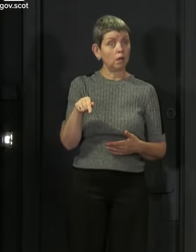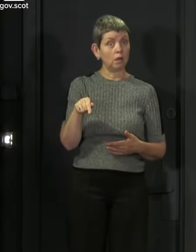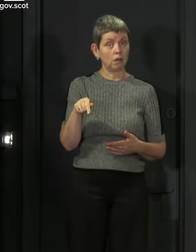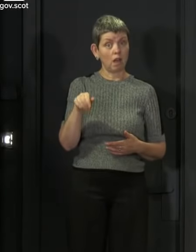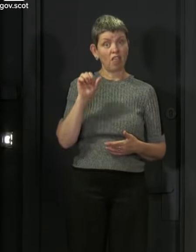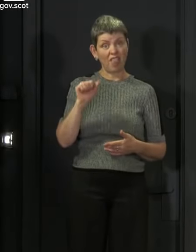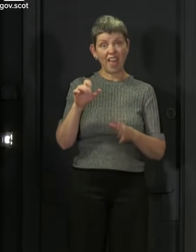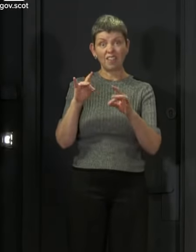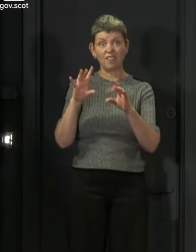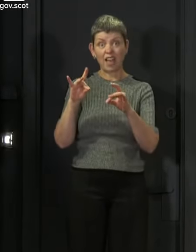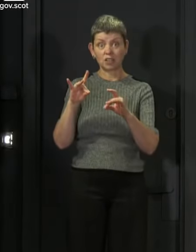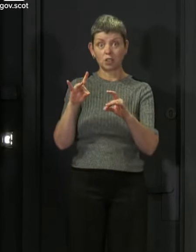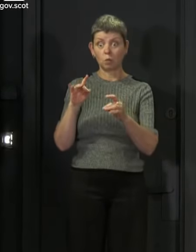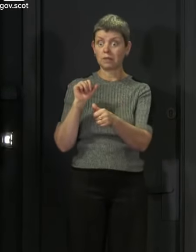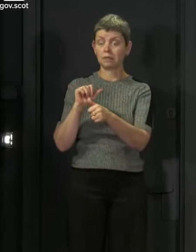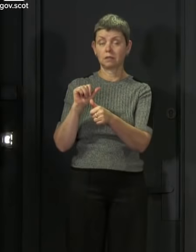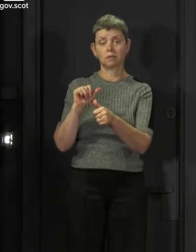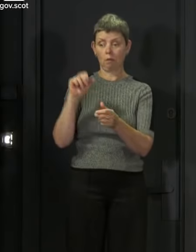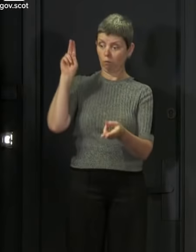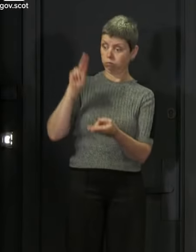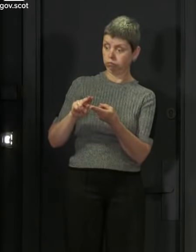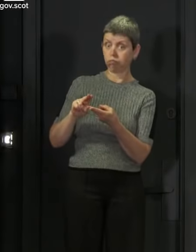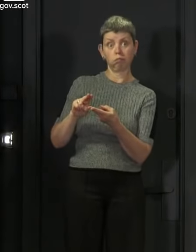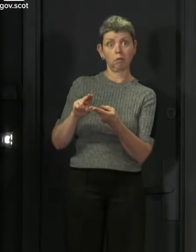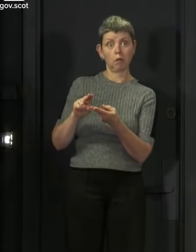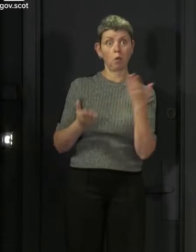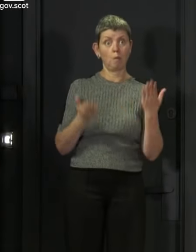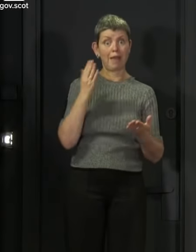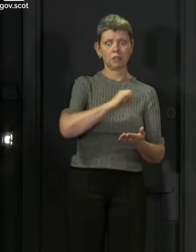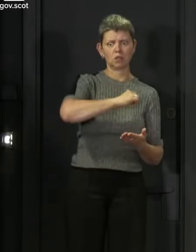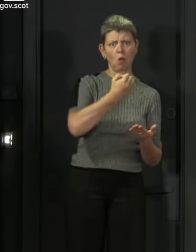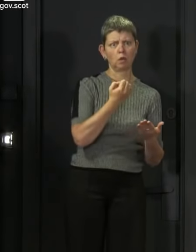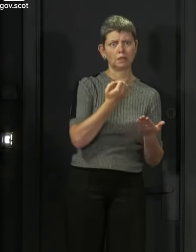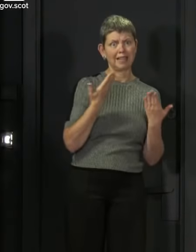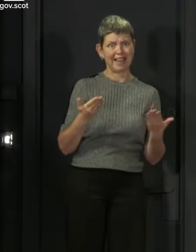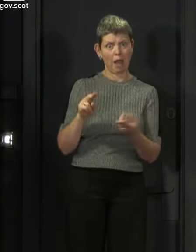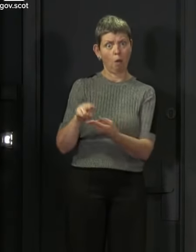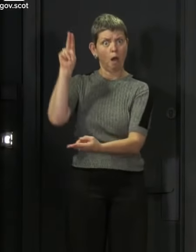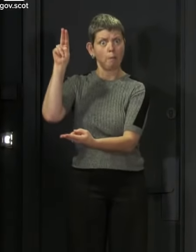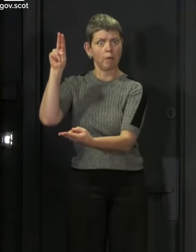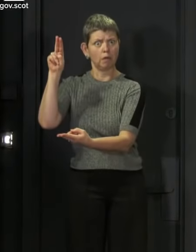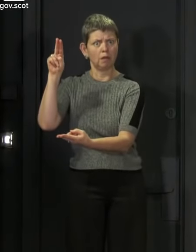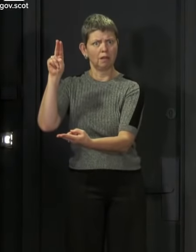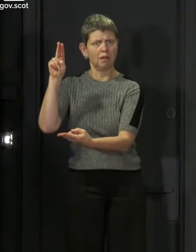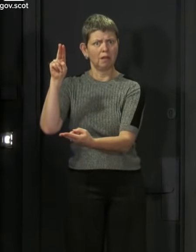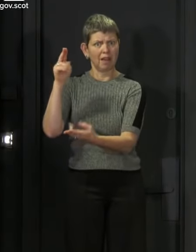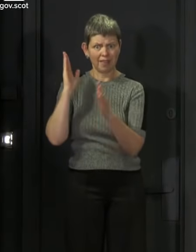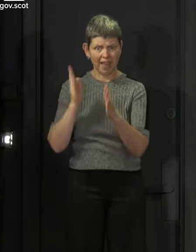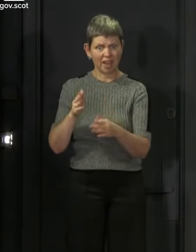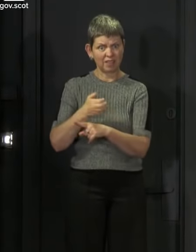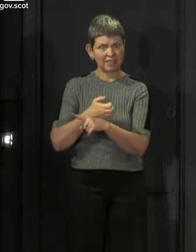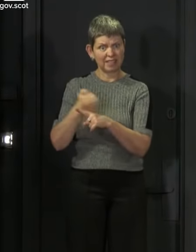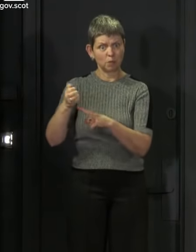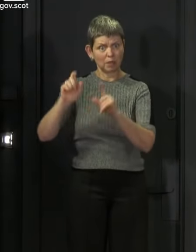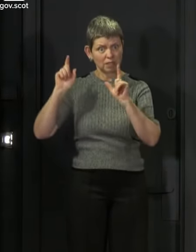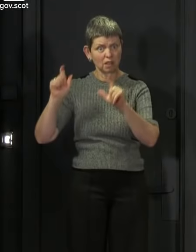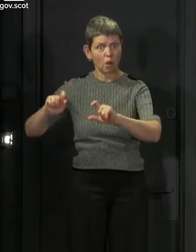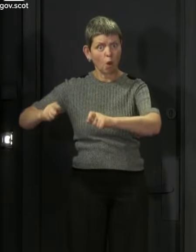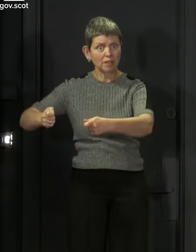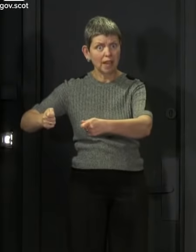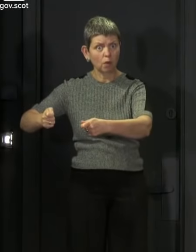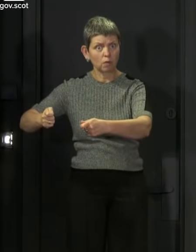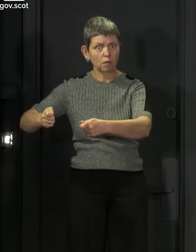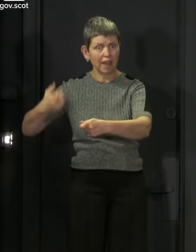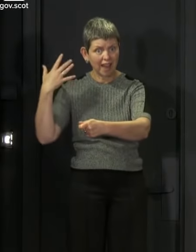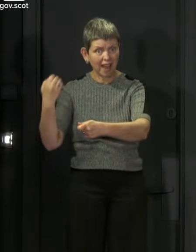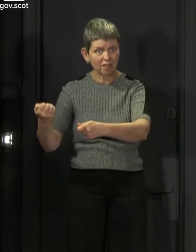lower than Scotland and now they're back in a six-week lockdown effectively. So, I know how